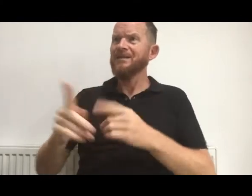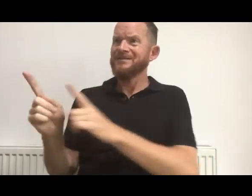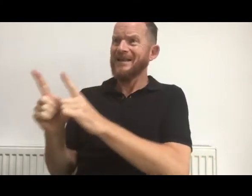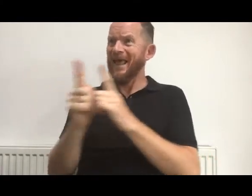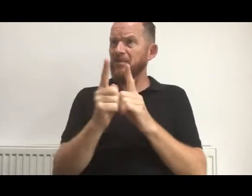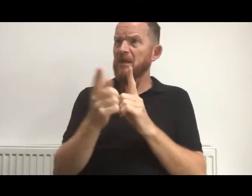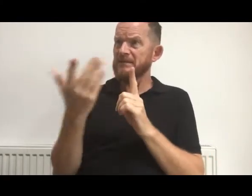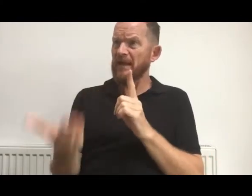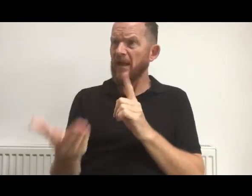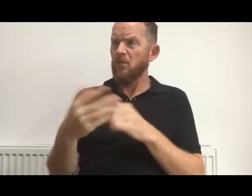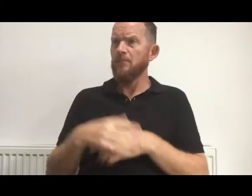sometimes be refused.